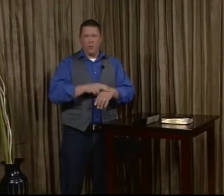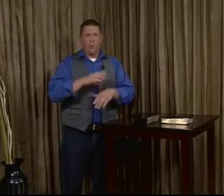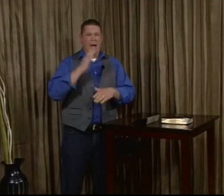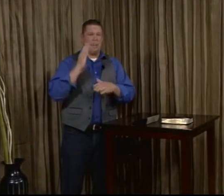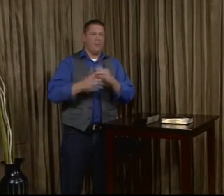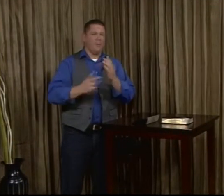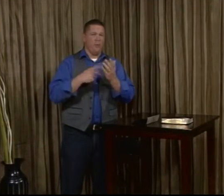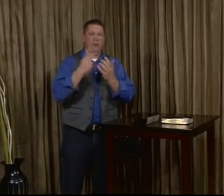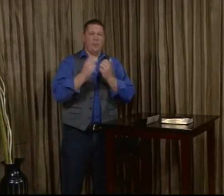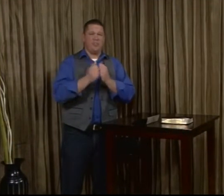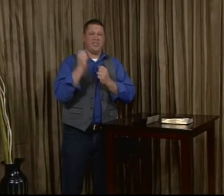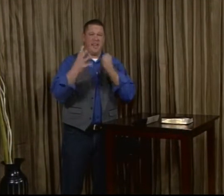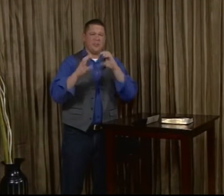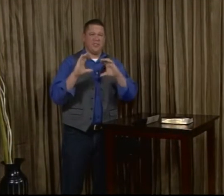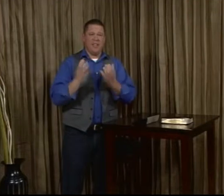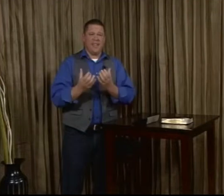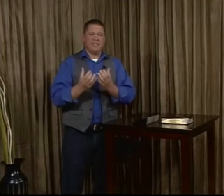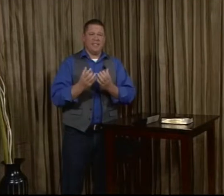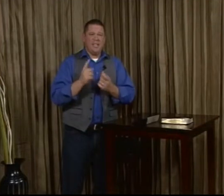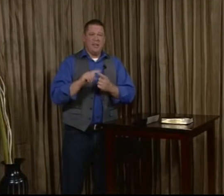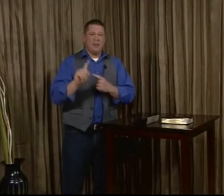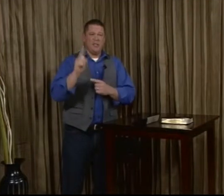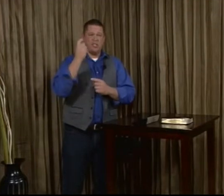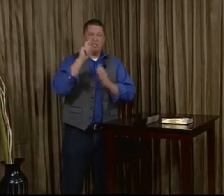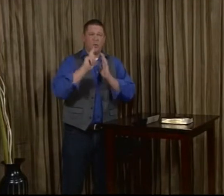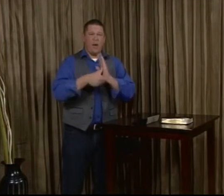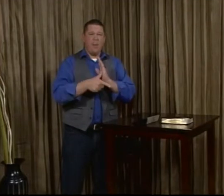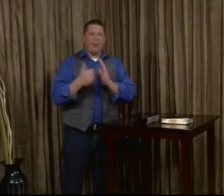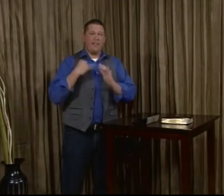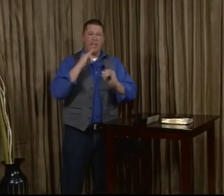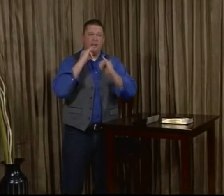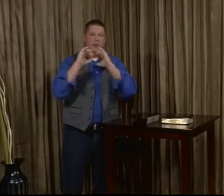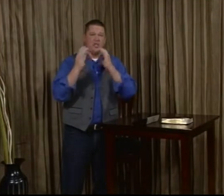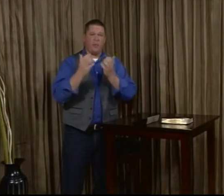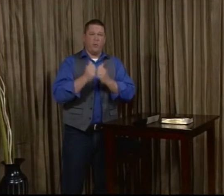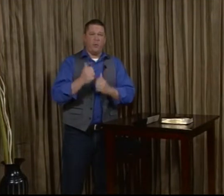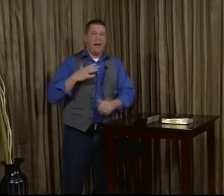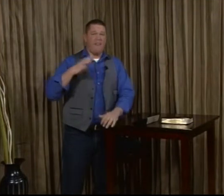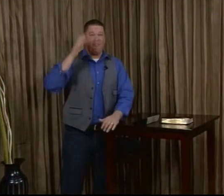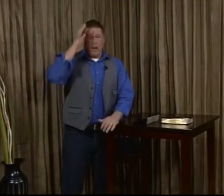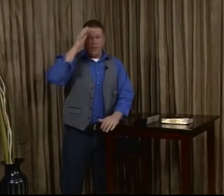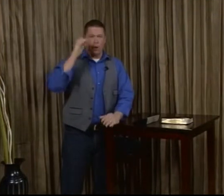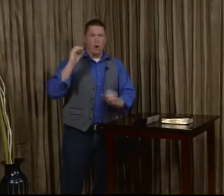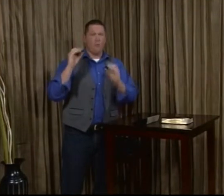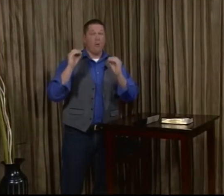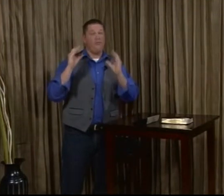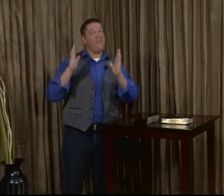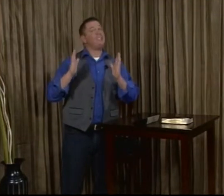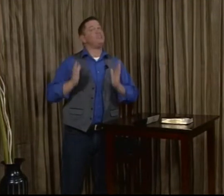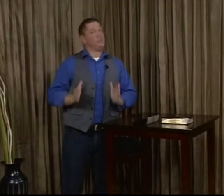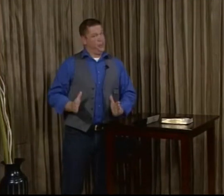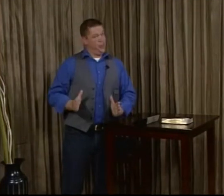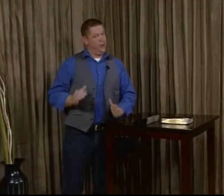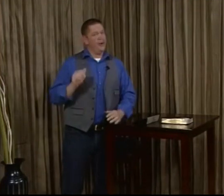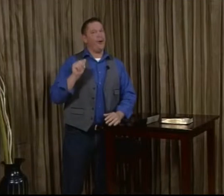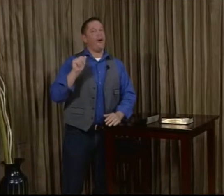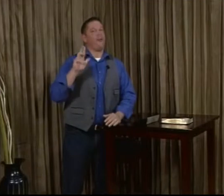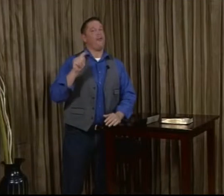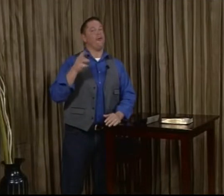we'll wrap up the program with sign language class, but in just a little while, we're going to have an interview segment with my father, Professor Arthur